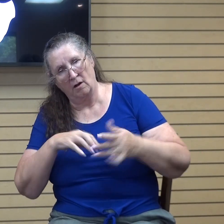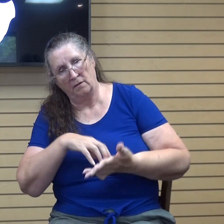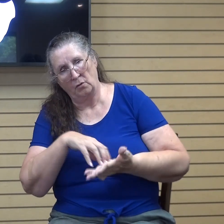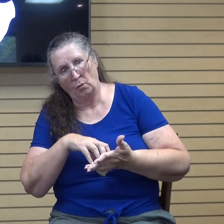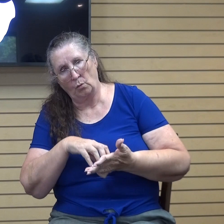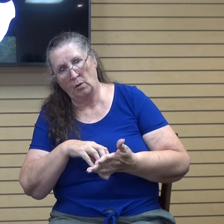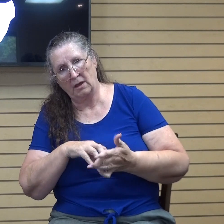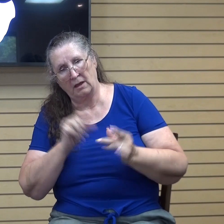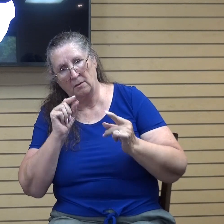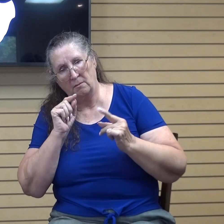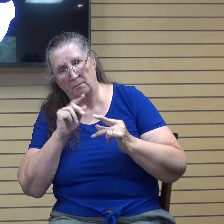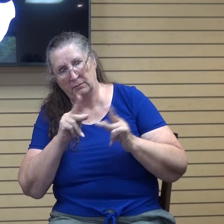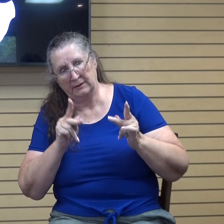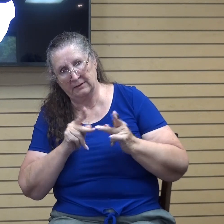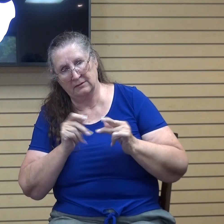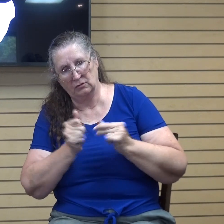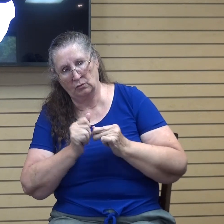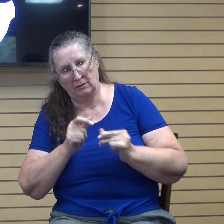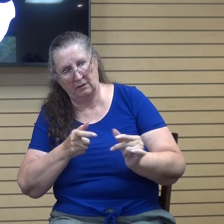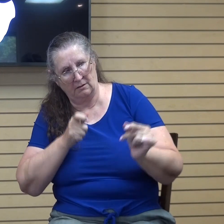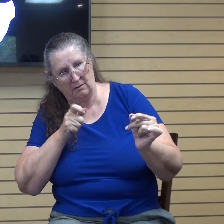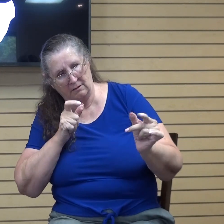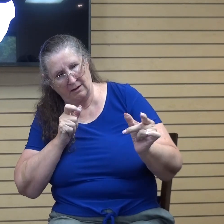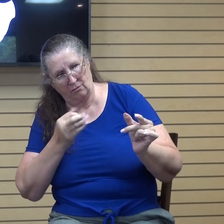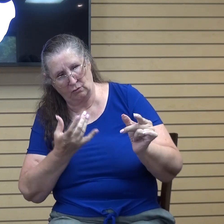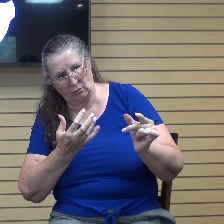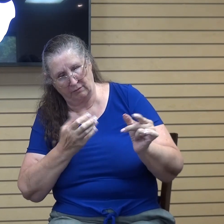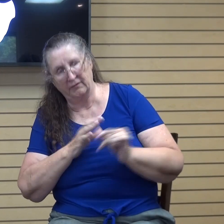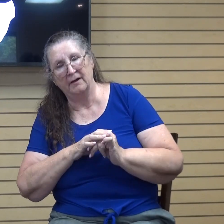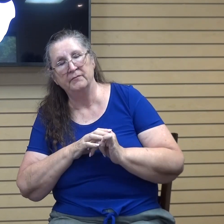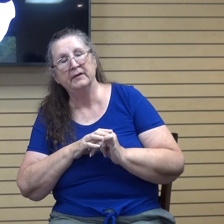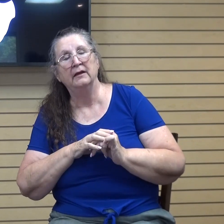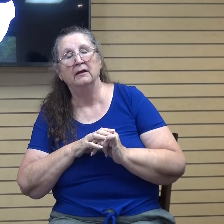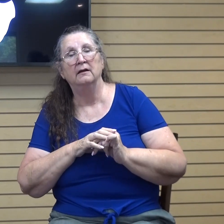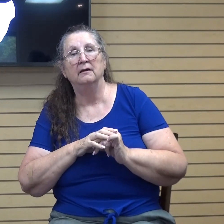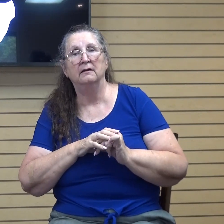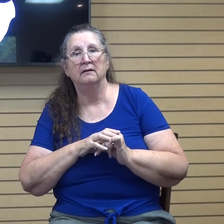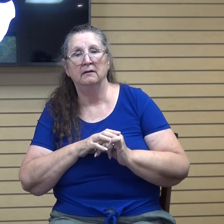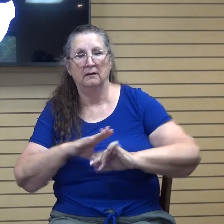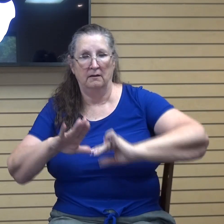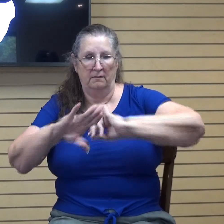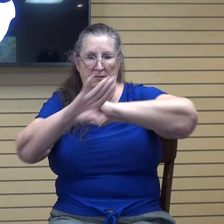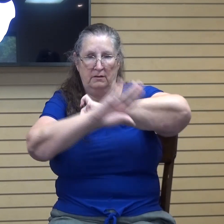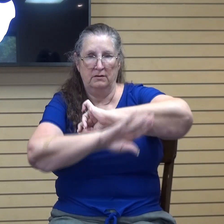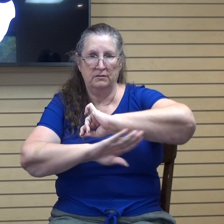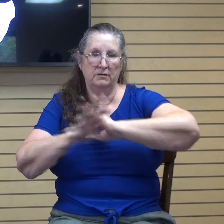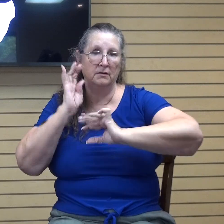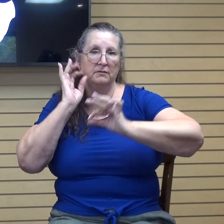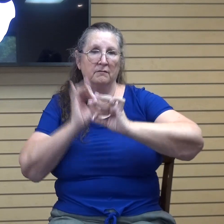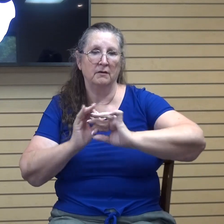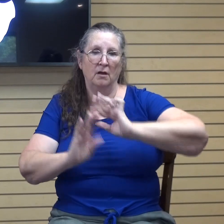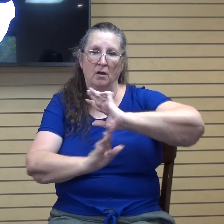arrows or, in this case, fiery darts. So we take up that shield of faith to block those weak points.